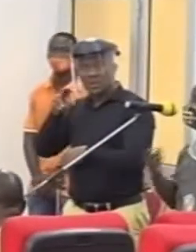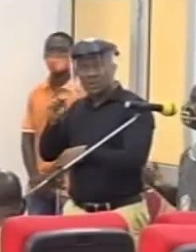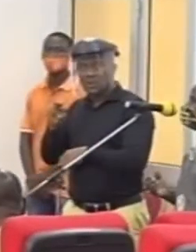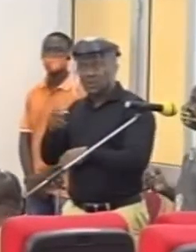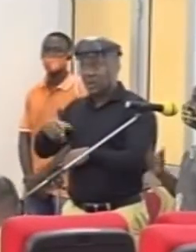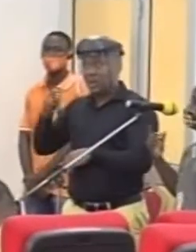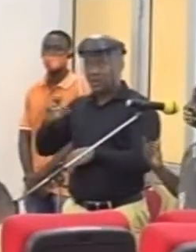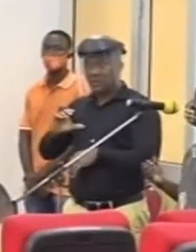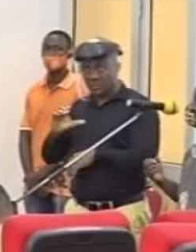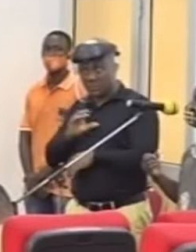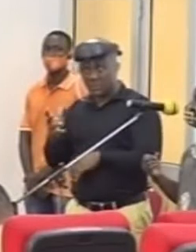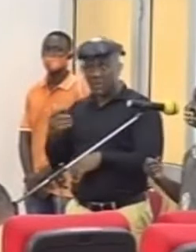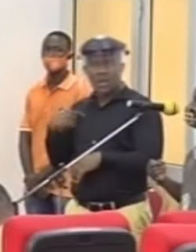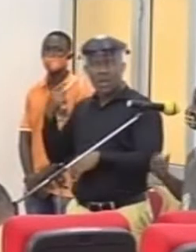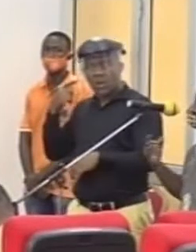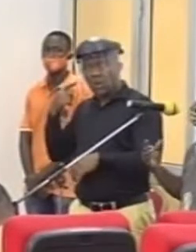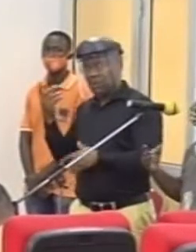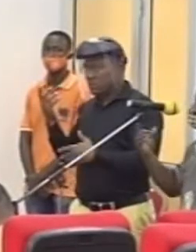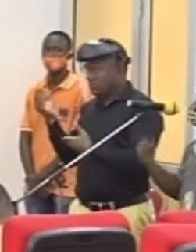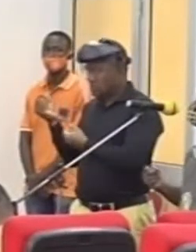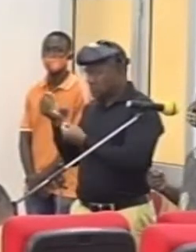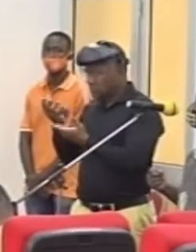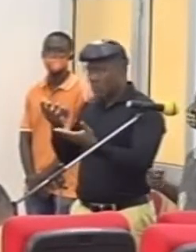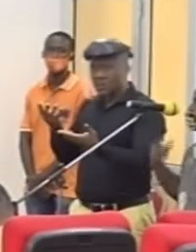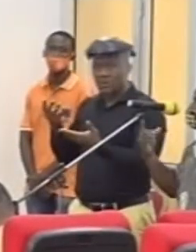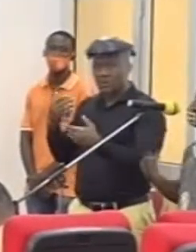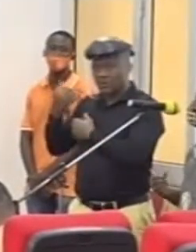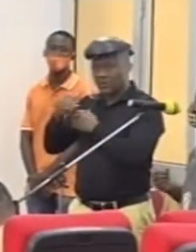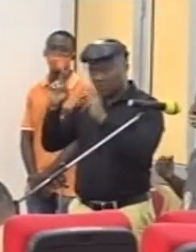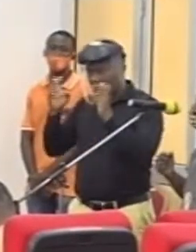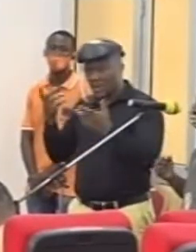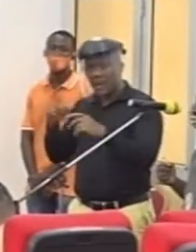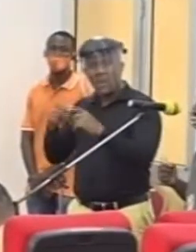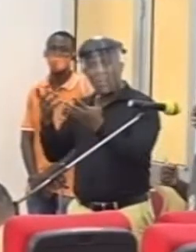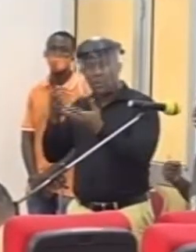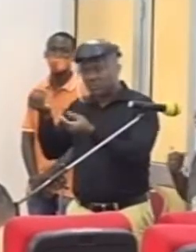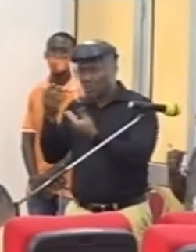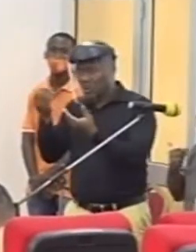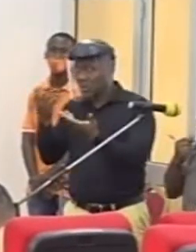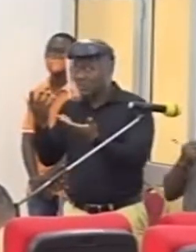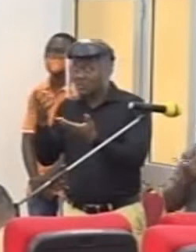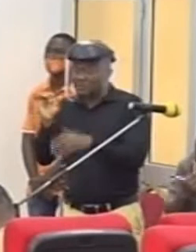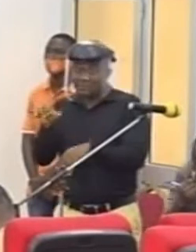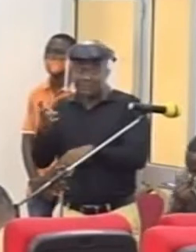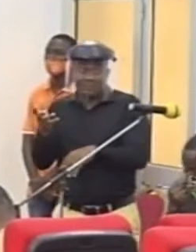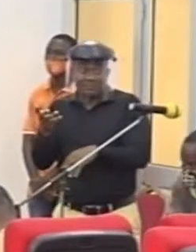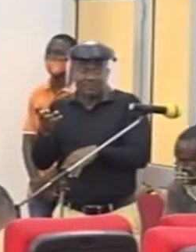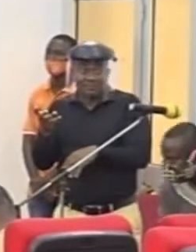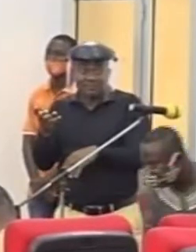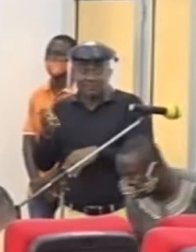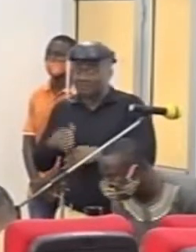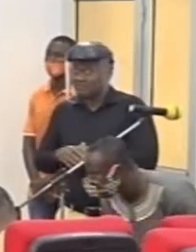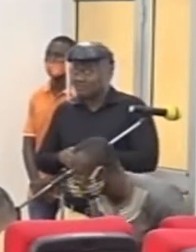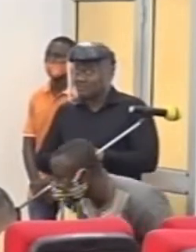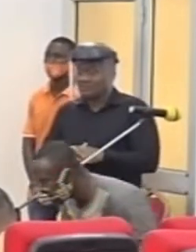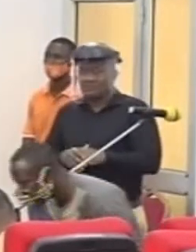of Foreign Affairs issue a statement, but I want an update on this issue. Okay. My understanding was that they are